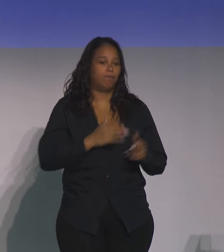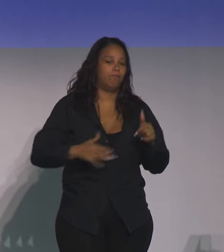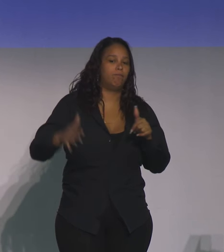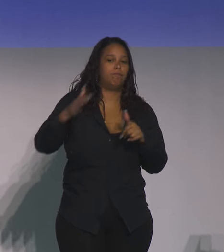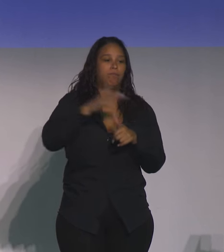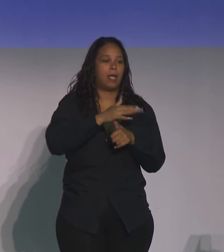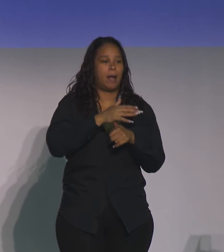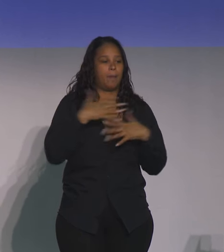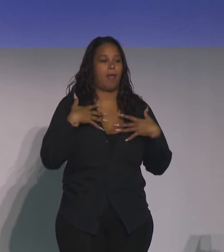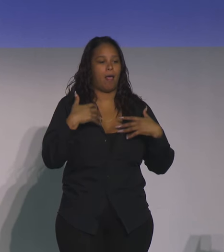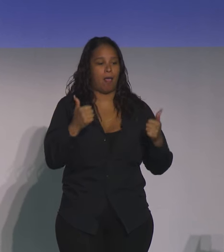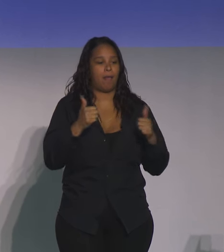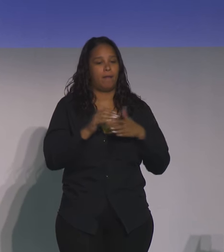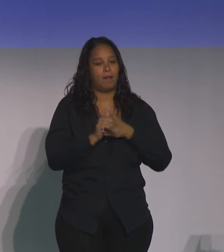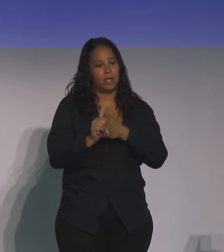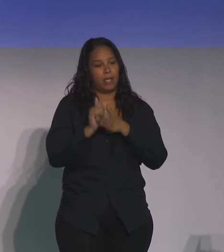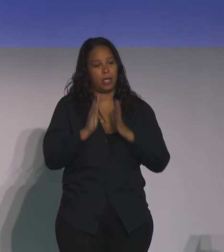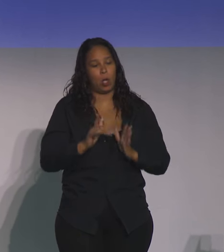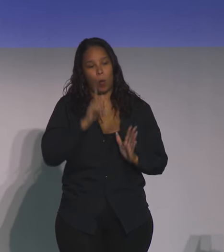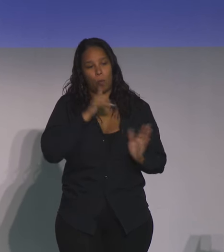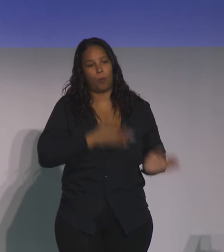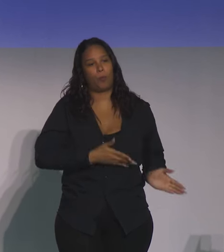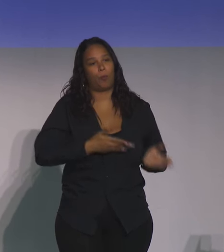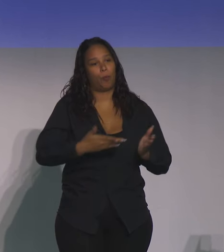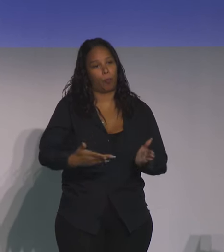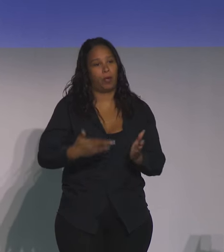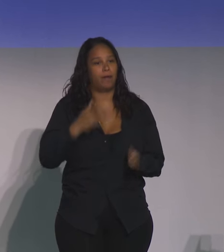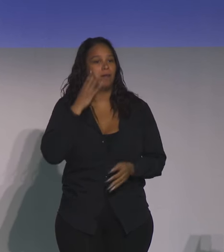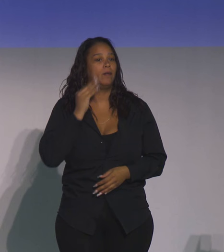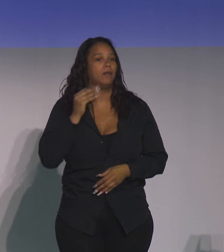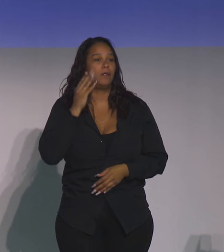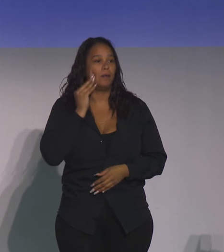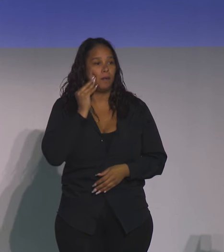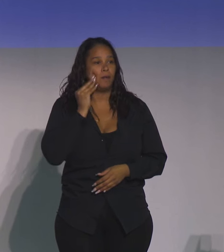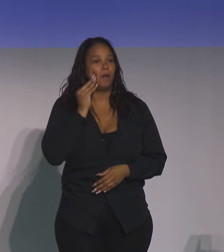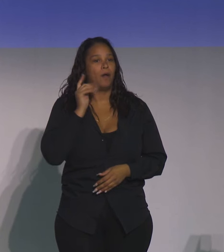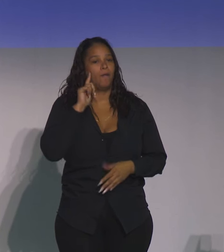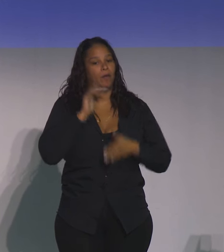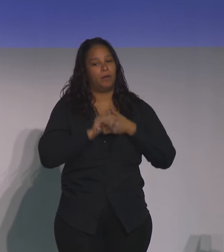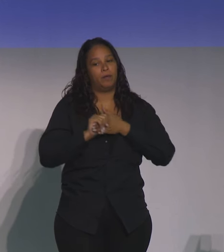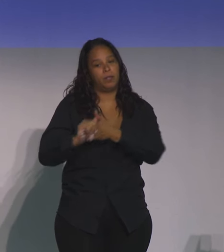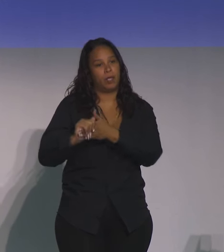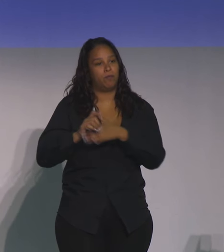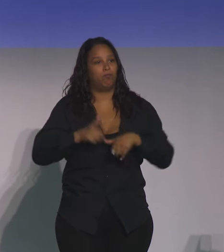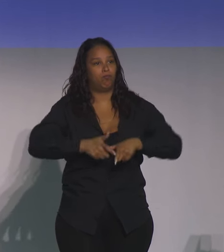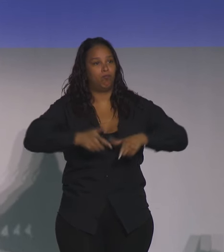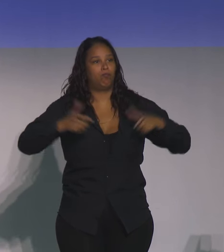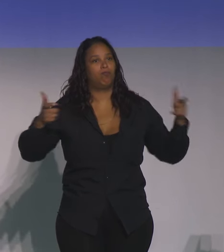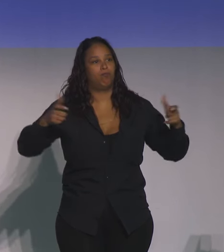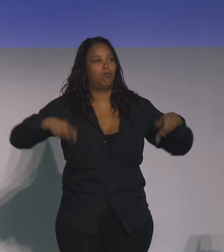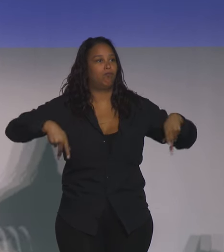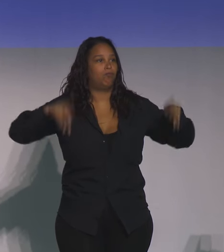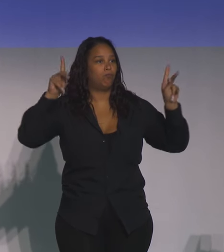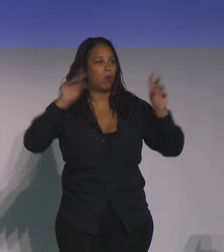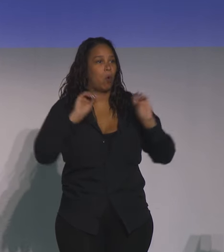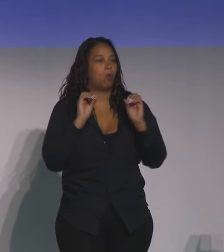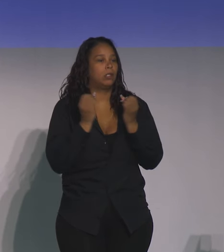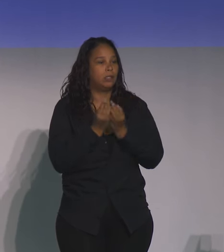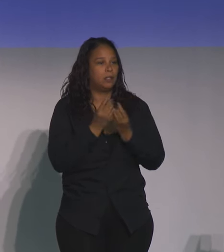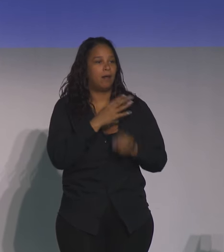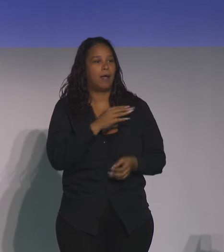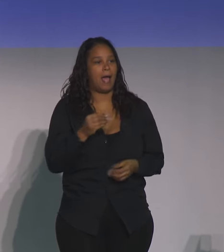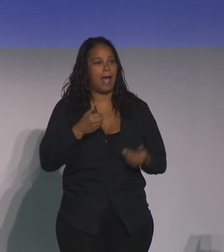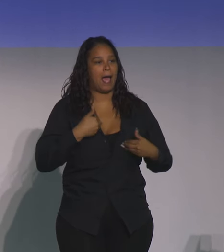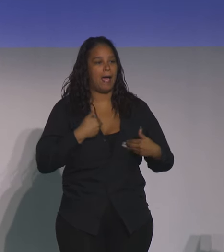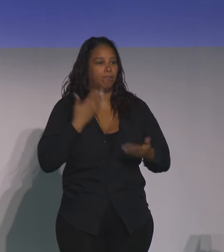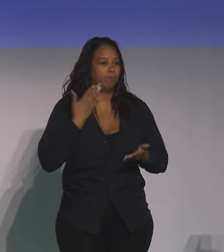who has broad experience in leading large, complex organizations, and a proven track